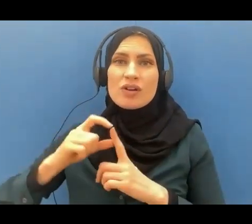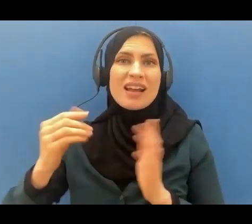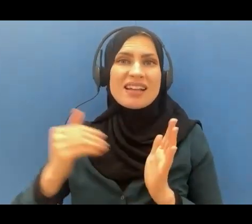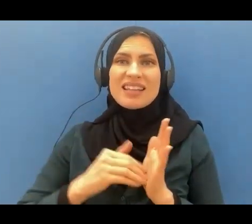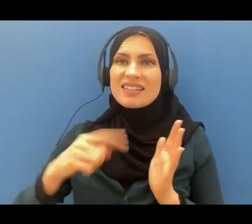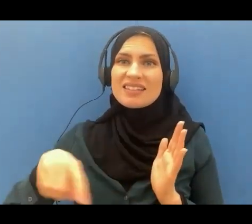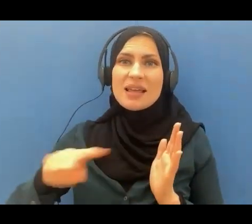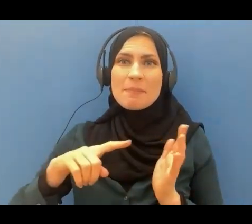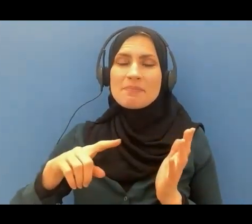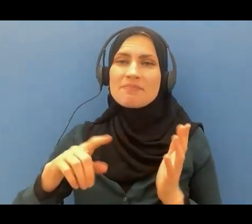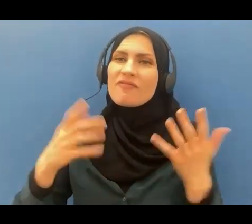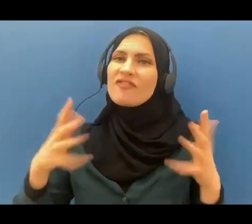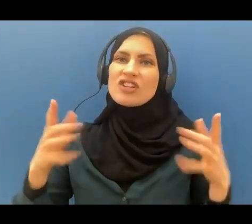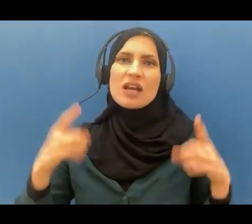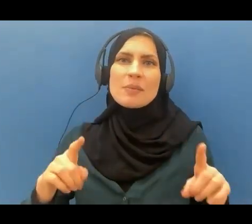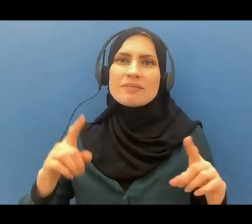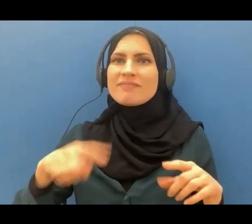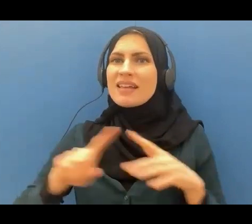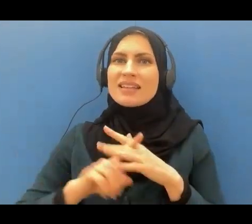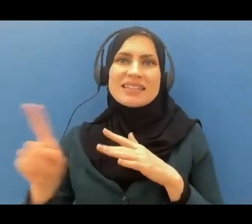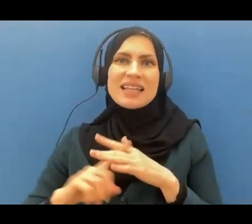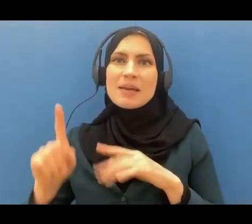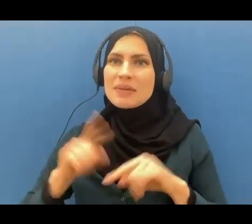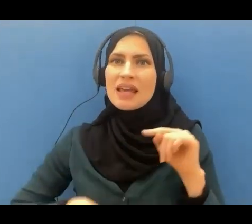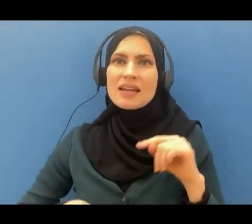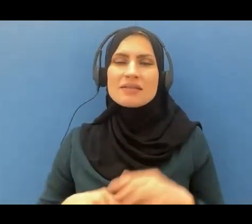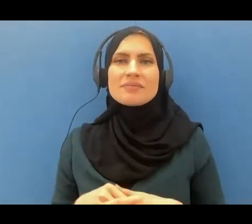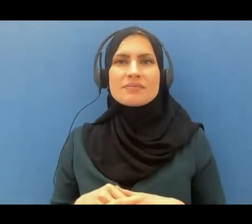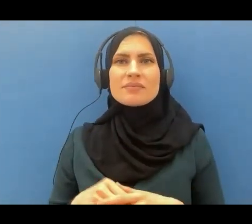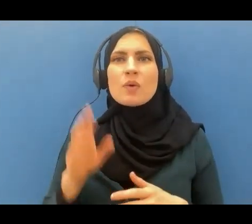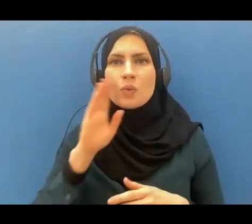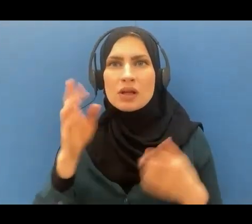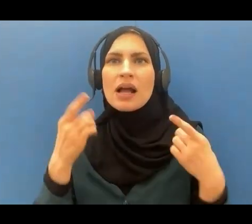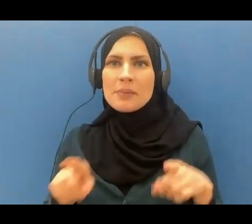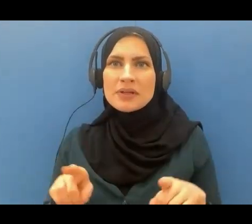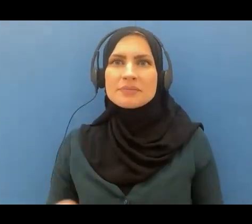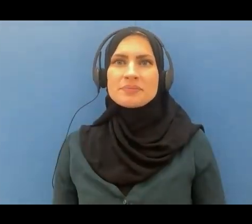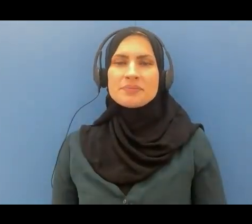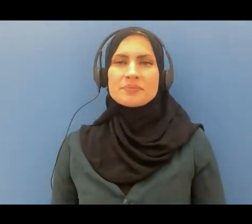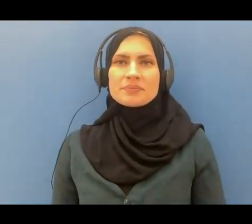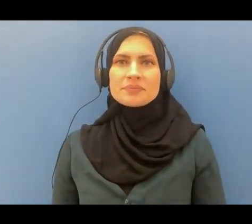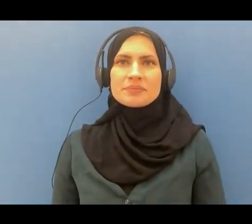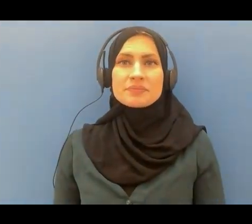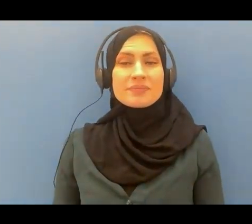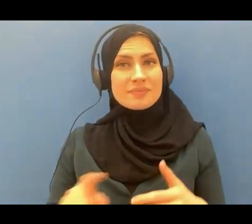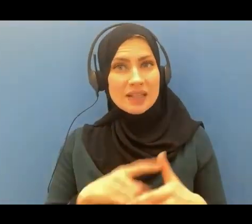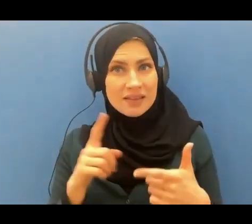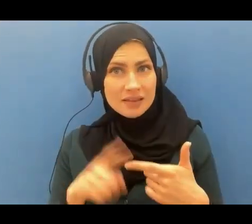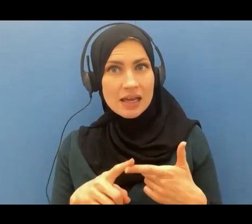they cannot escape it will be done then it will be told at 72